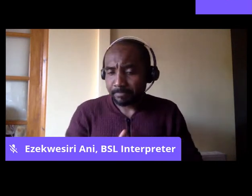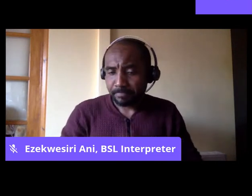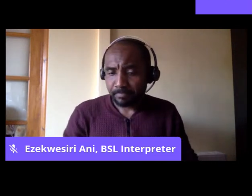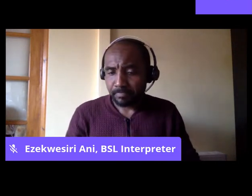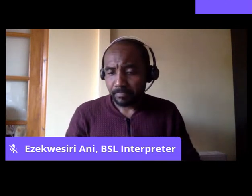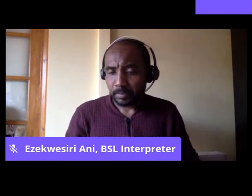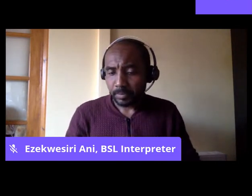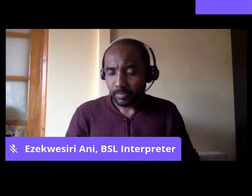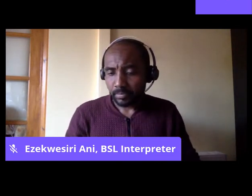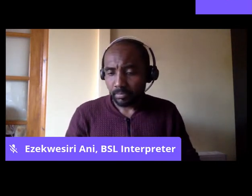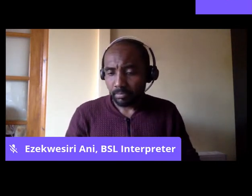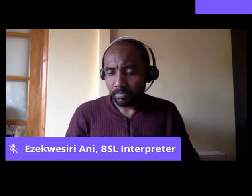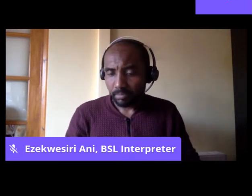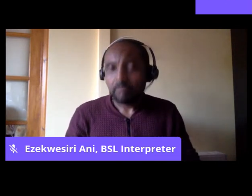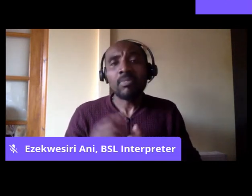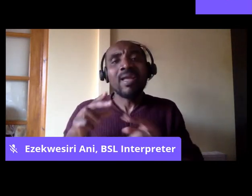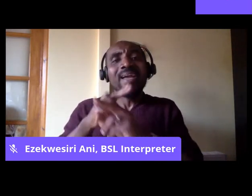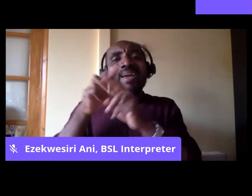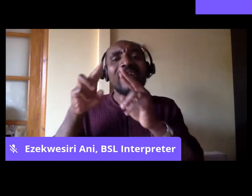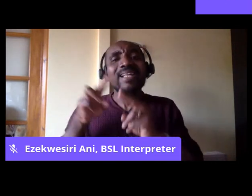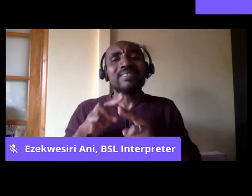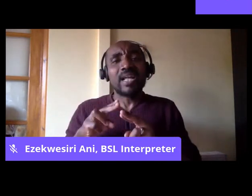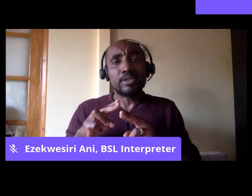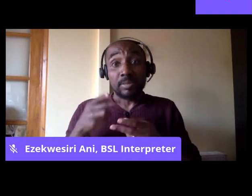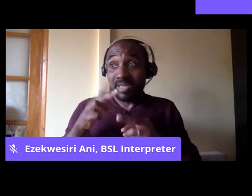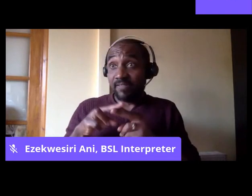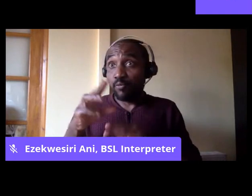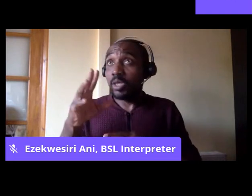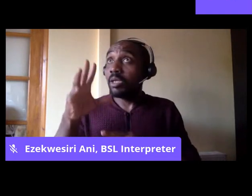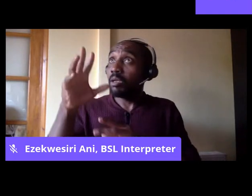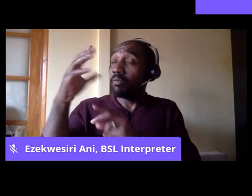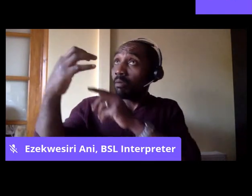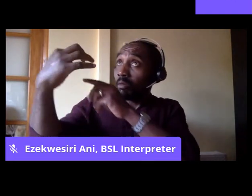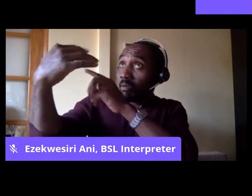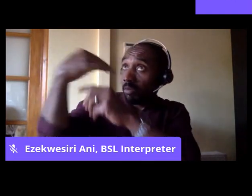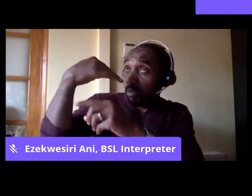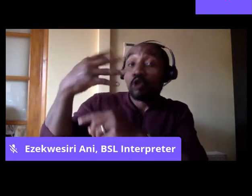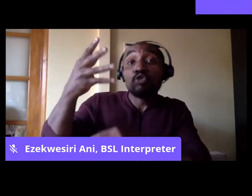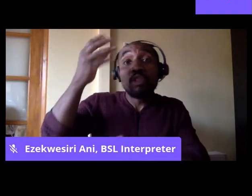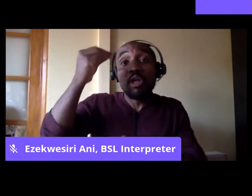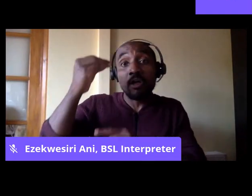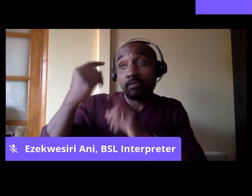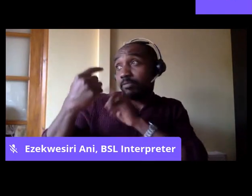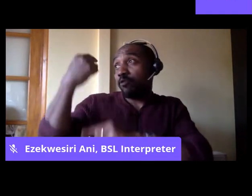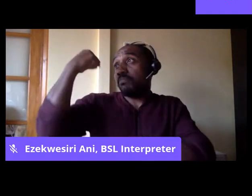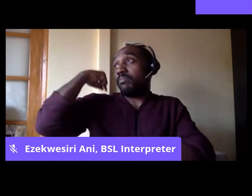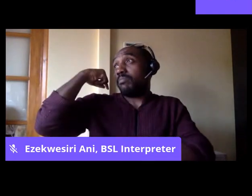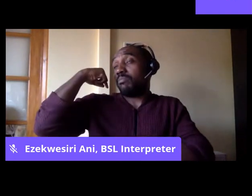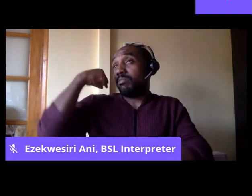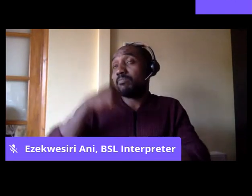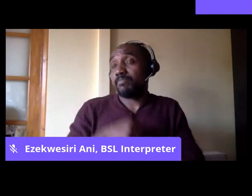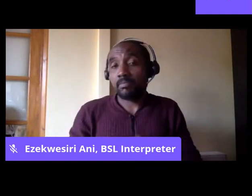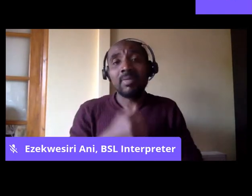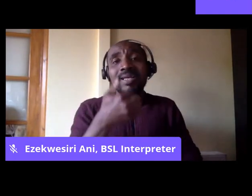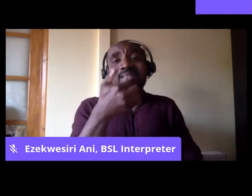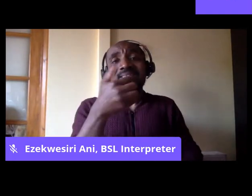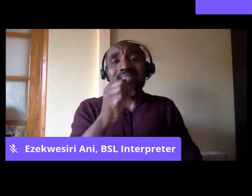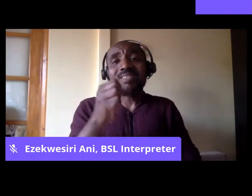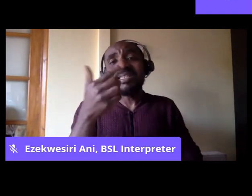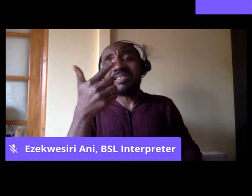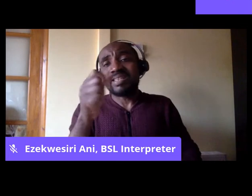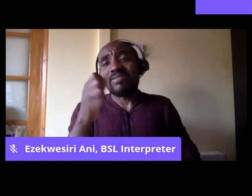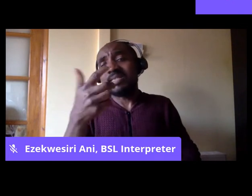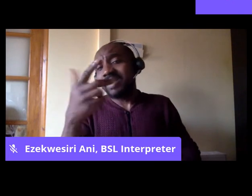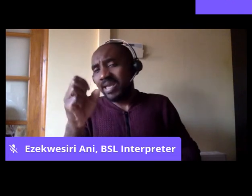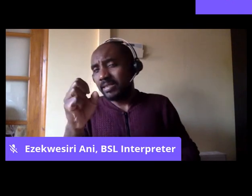60s, if internationalism is we needed to learn from the first era that I'm talking about, of anti-colonial struggle, then in the 60s and 70s and 80s is